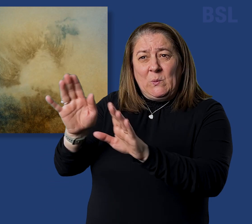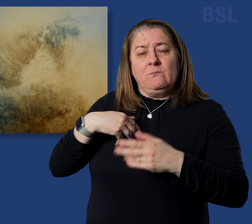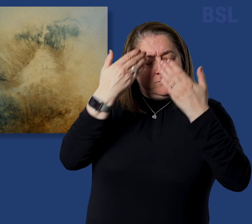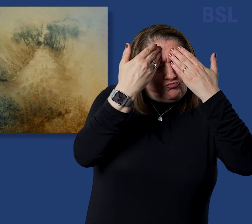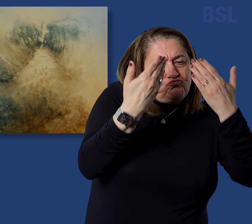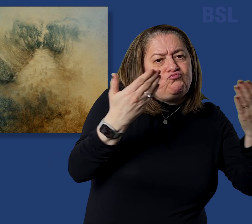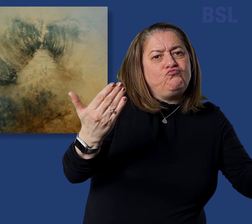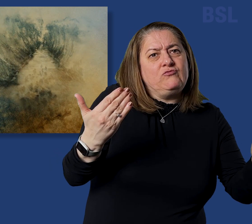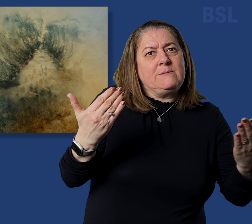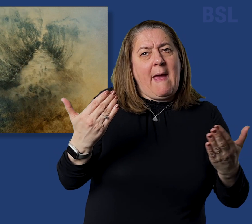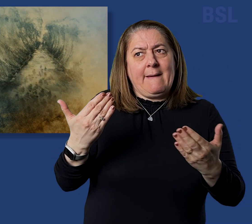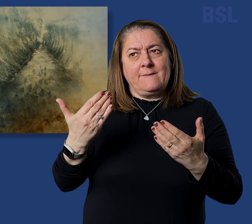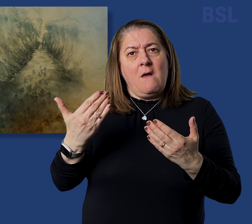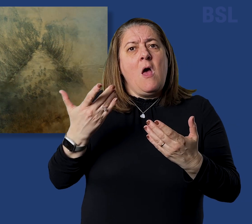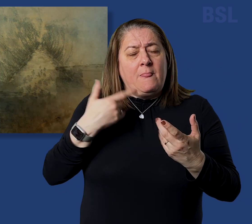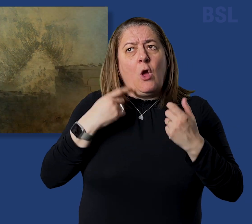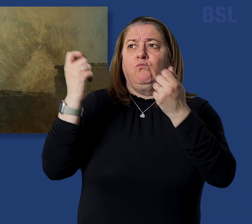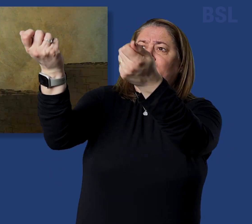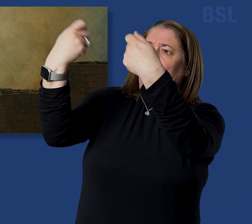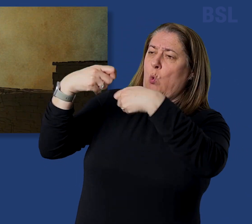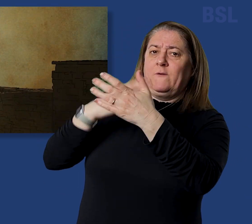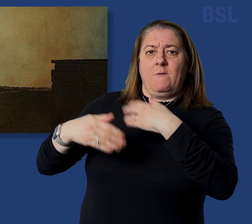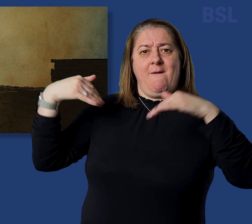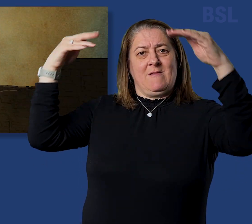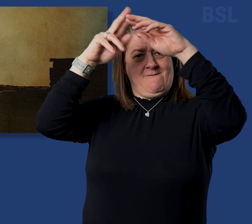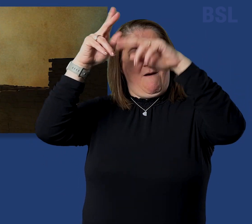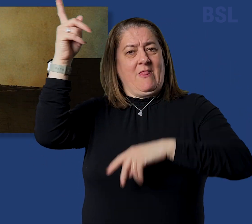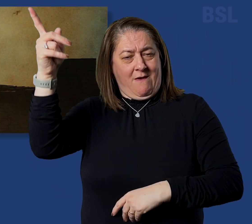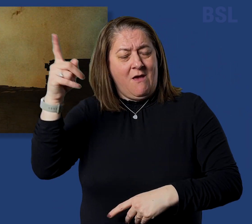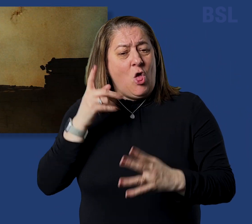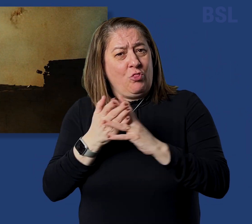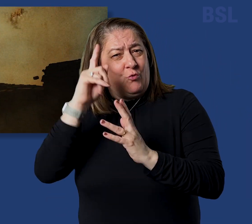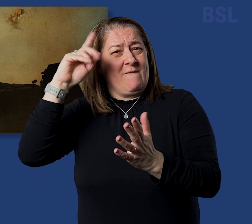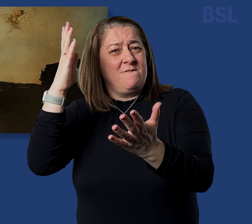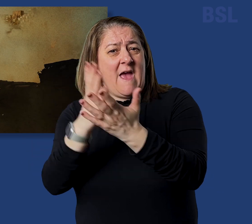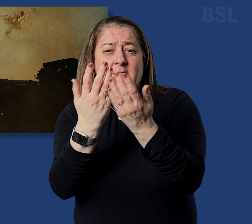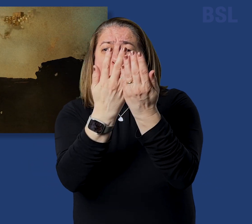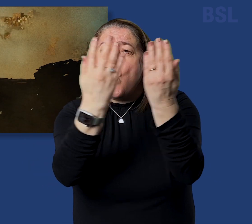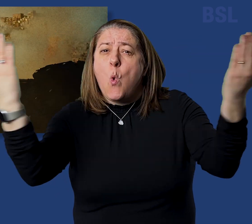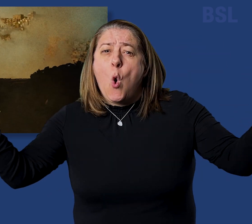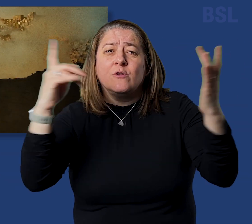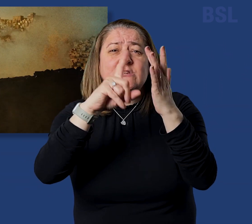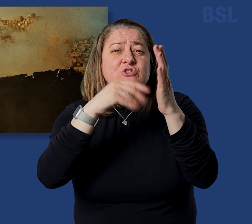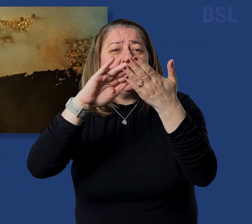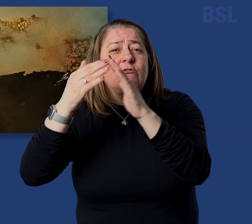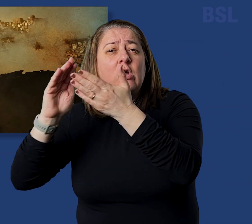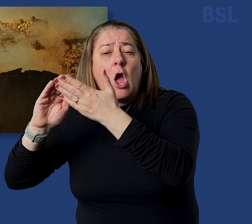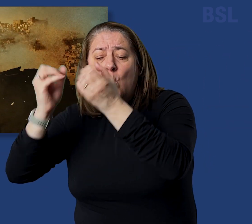respect unto the recompense of the reward. By faith the walls of Jericho fell down, after they